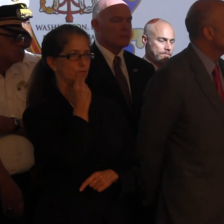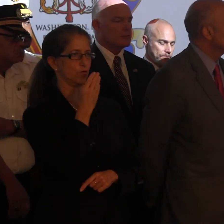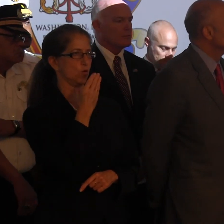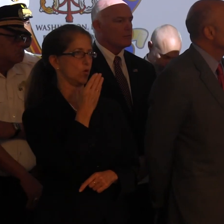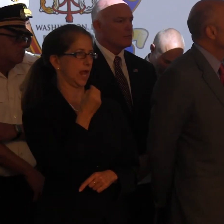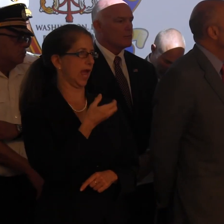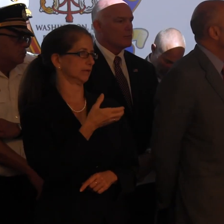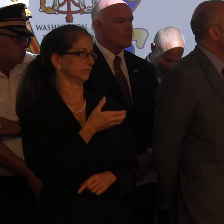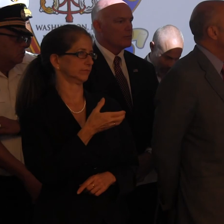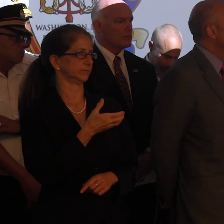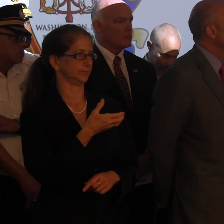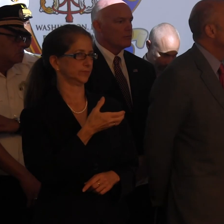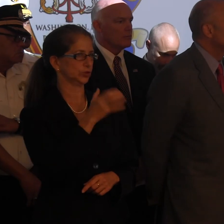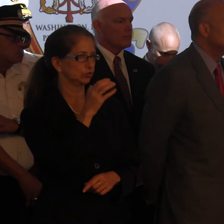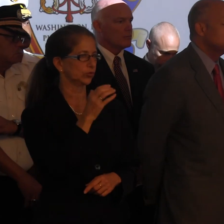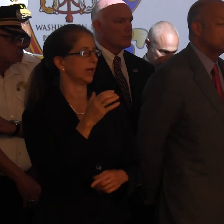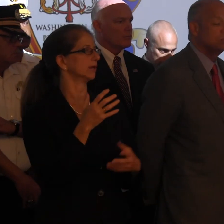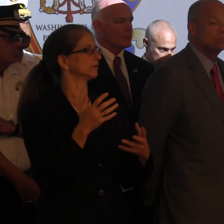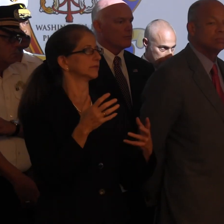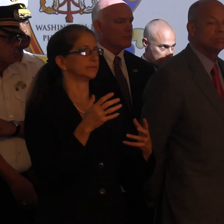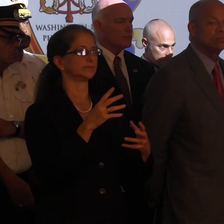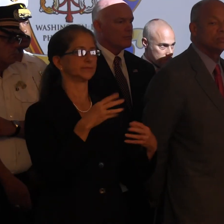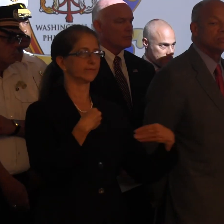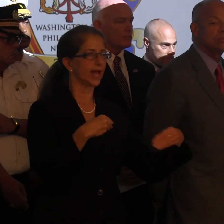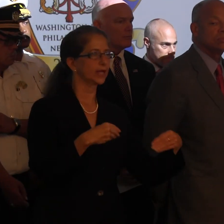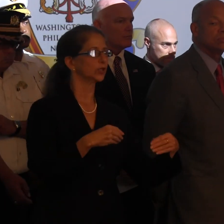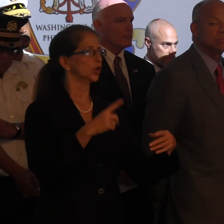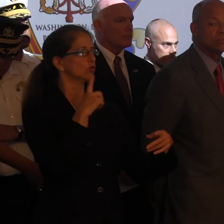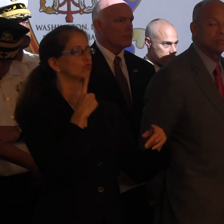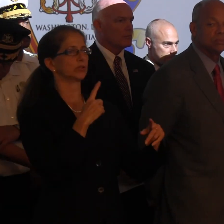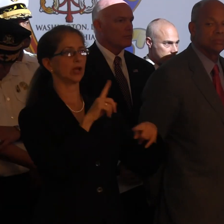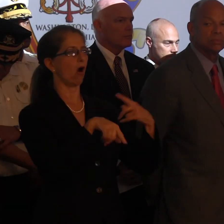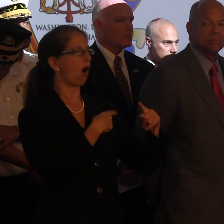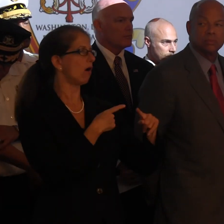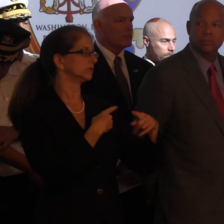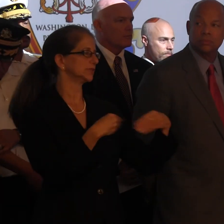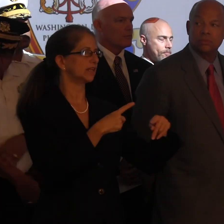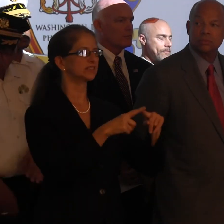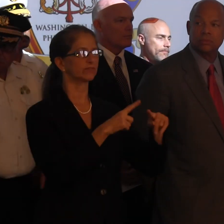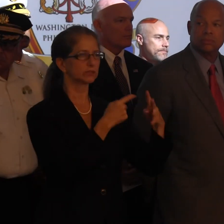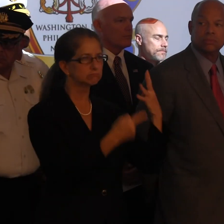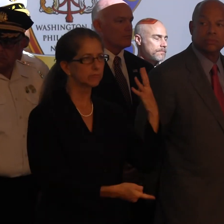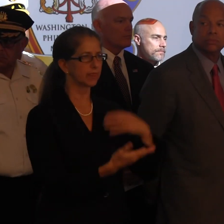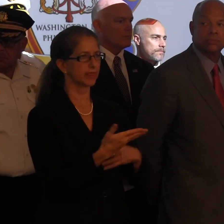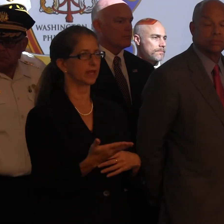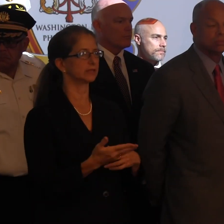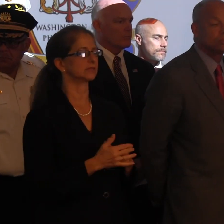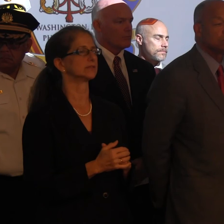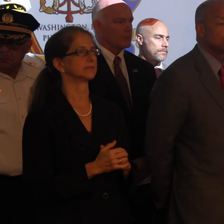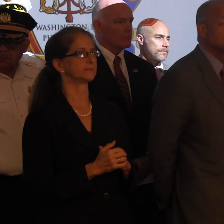vendor paraphernalia. I mean, they're kind of doing all of that, and their